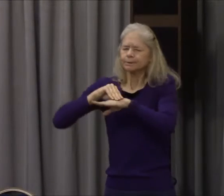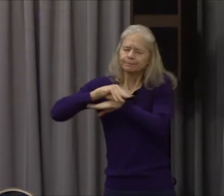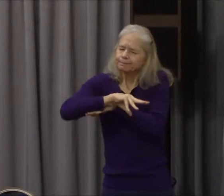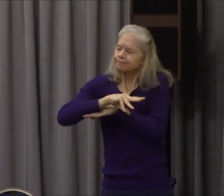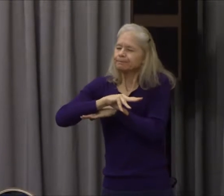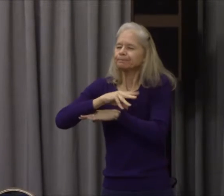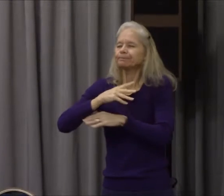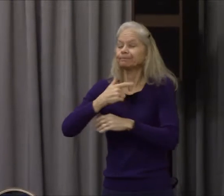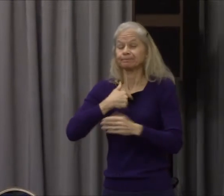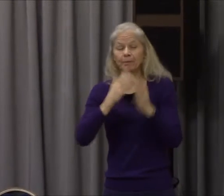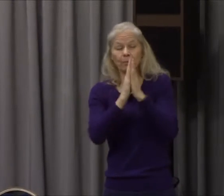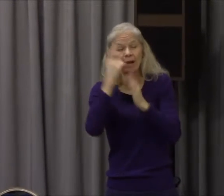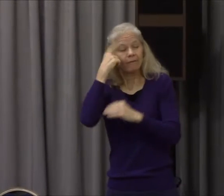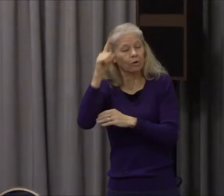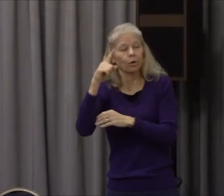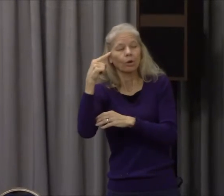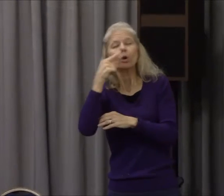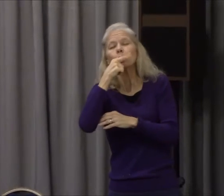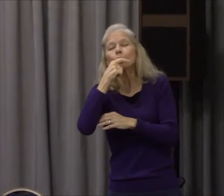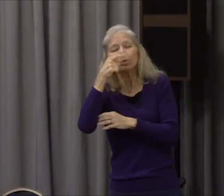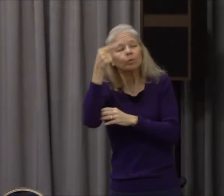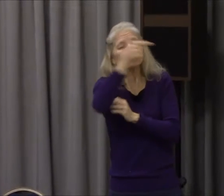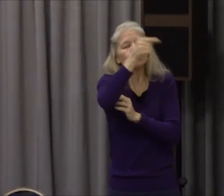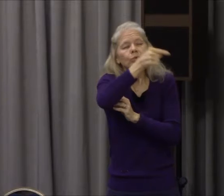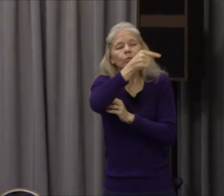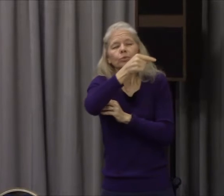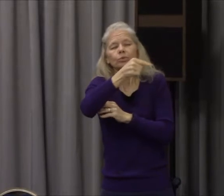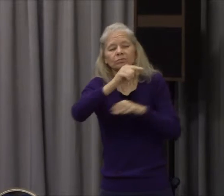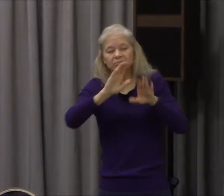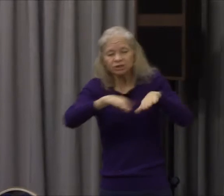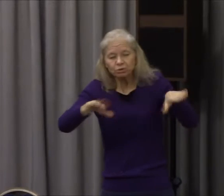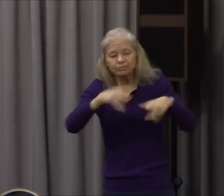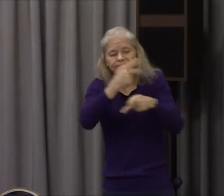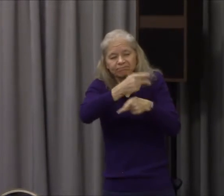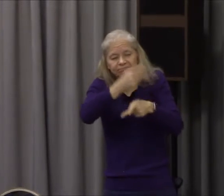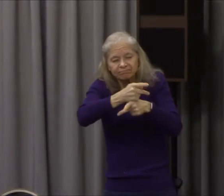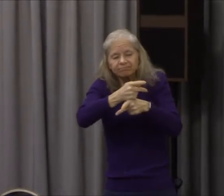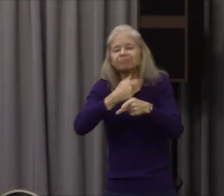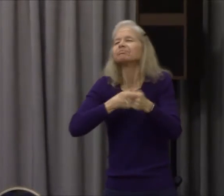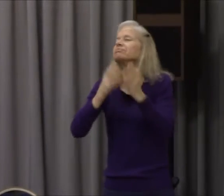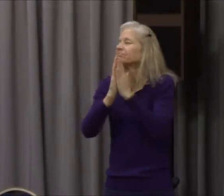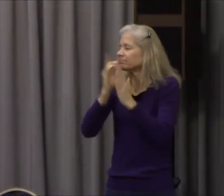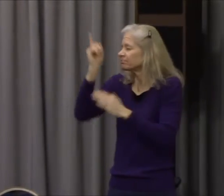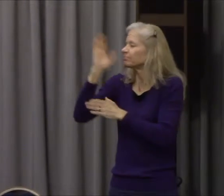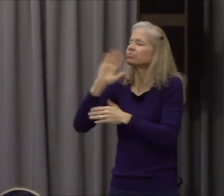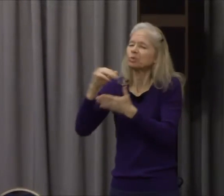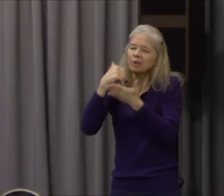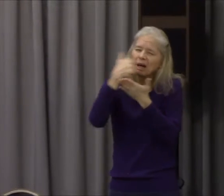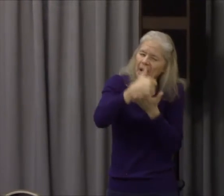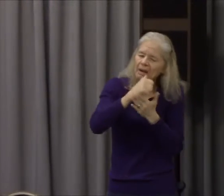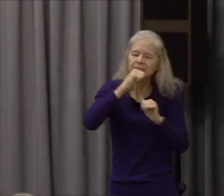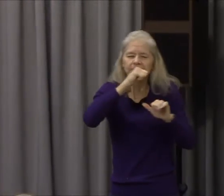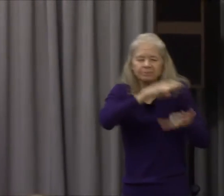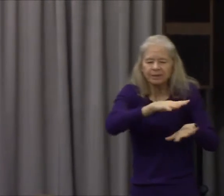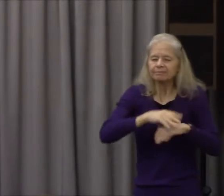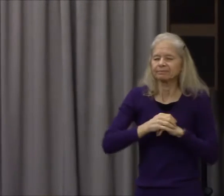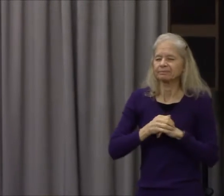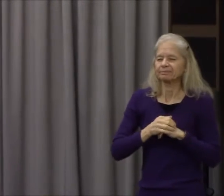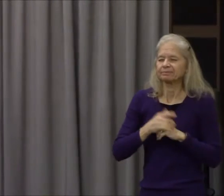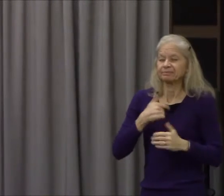each one here, and I pray that you would speak to every heart truly, that you would meet with us once again, each